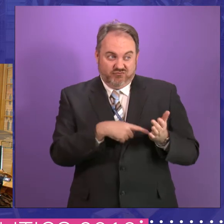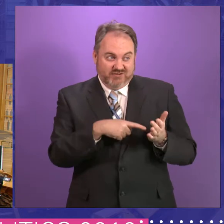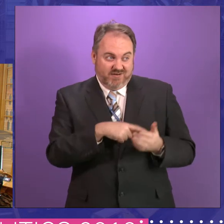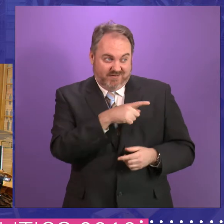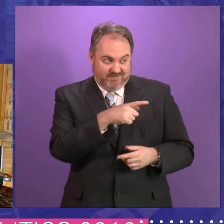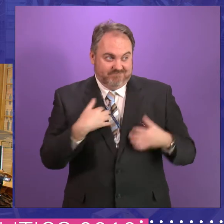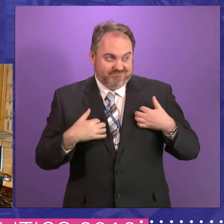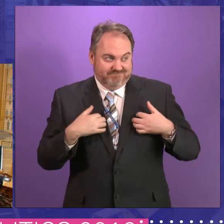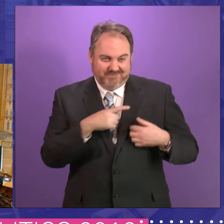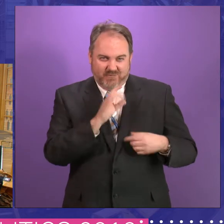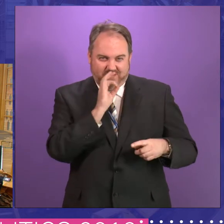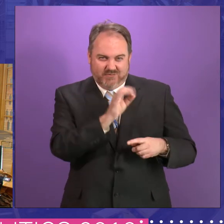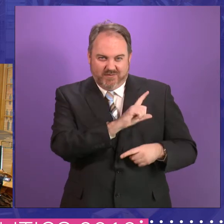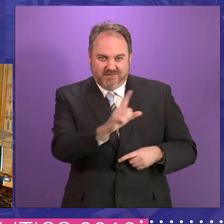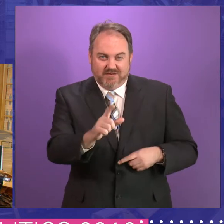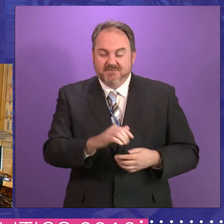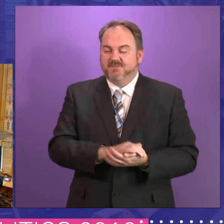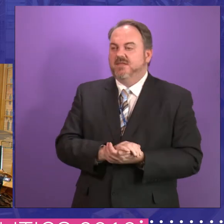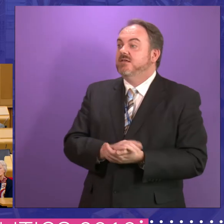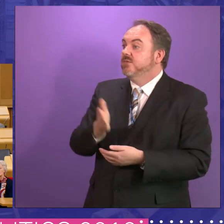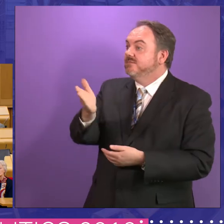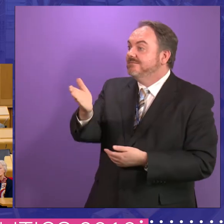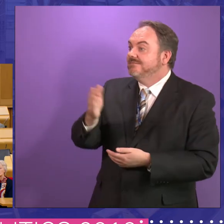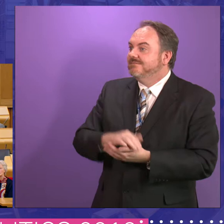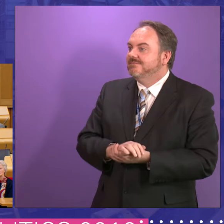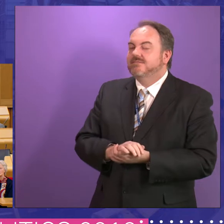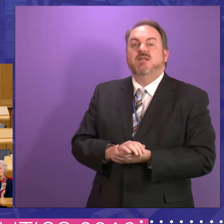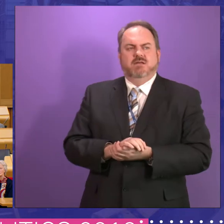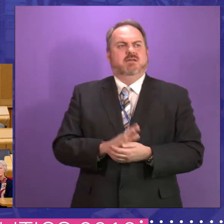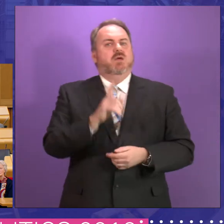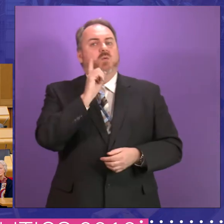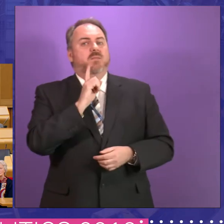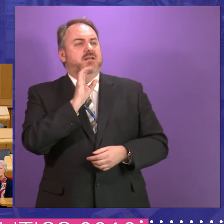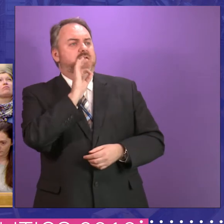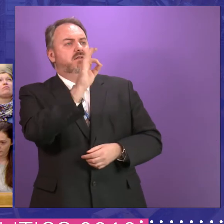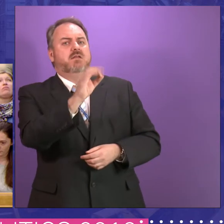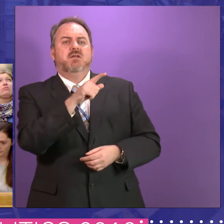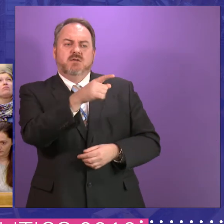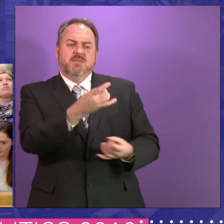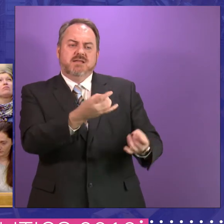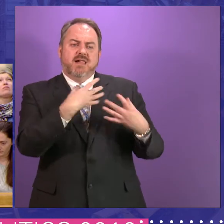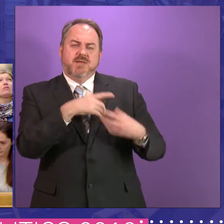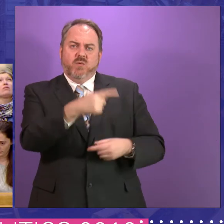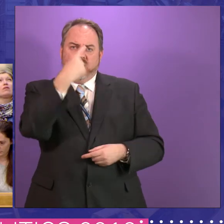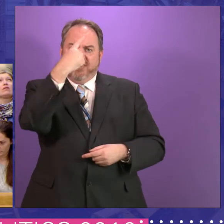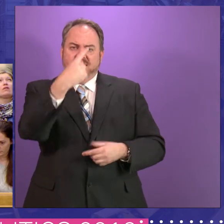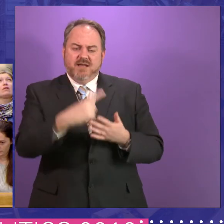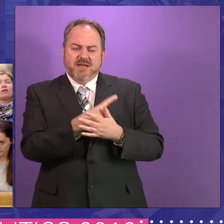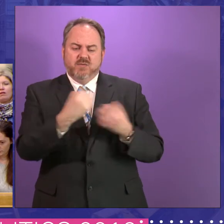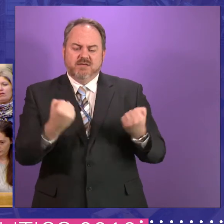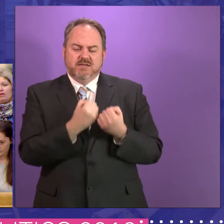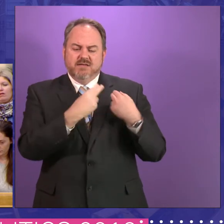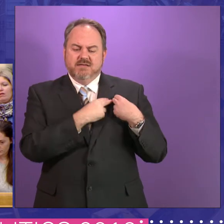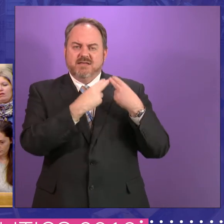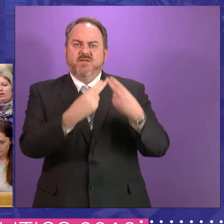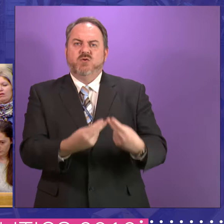involvement in politics as well. young women. I was wondering if the panel could share their thoughts on the impact that devolution and the